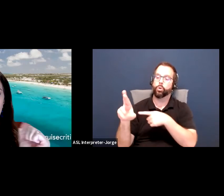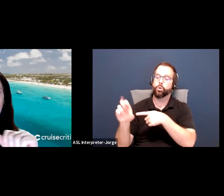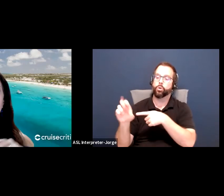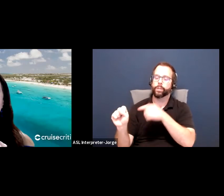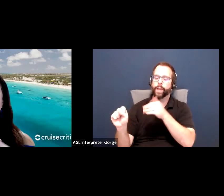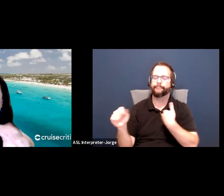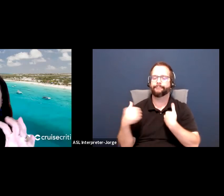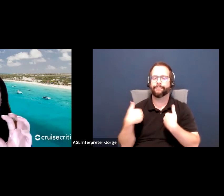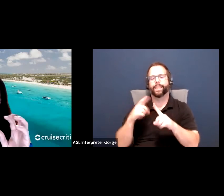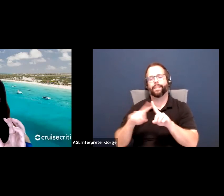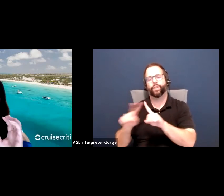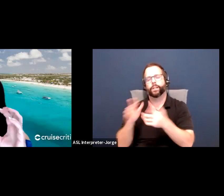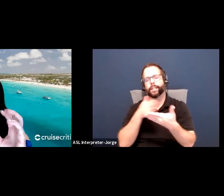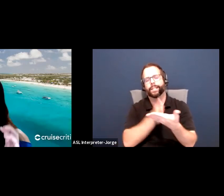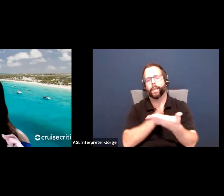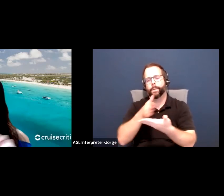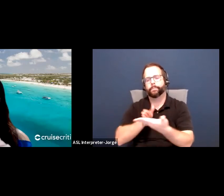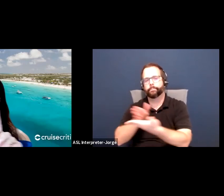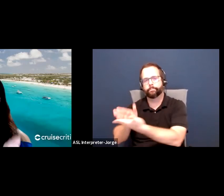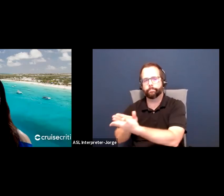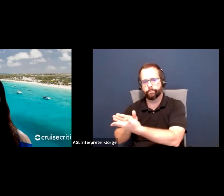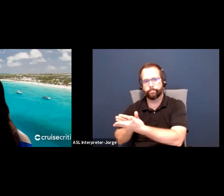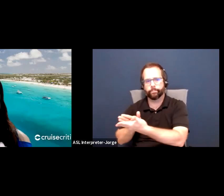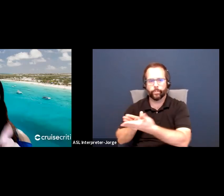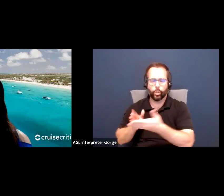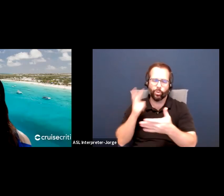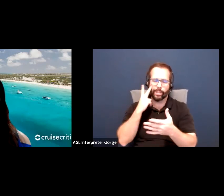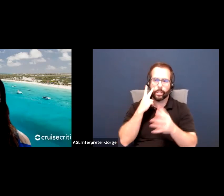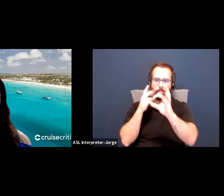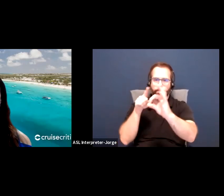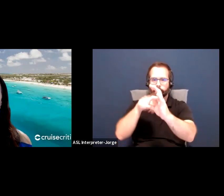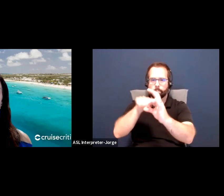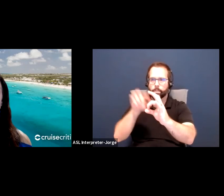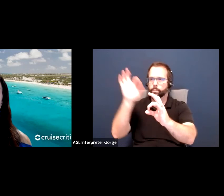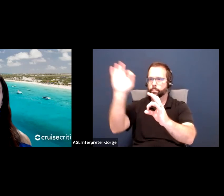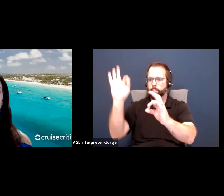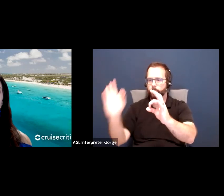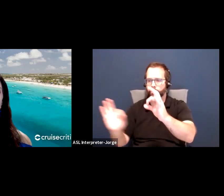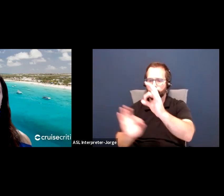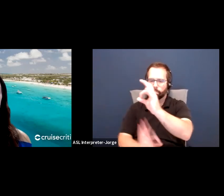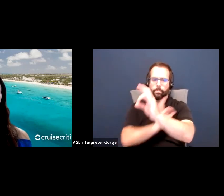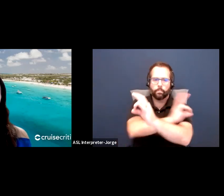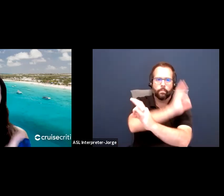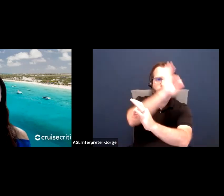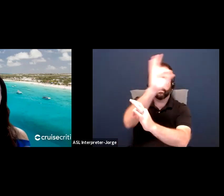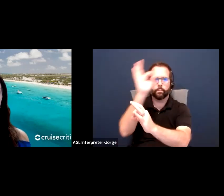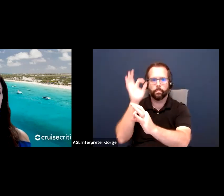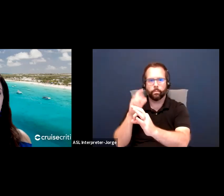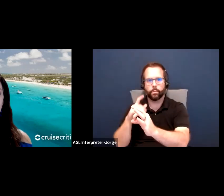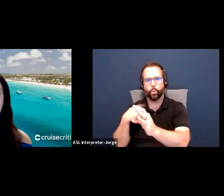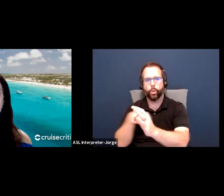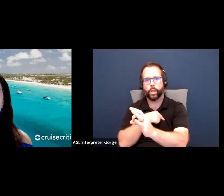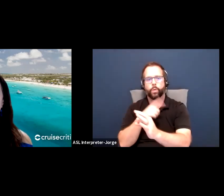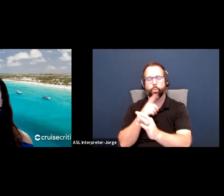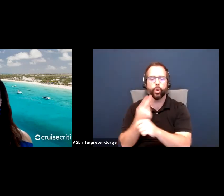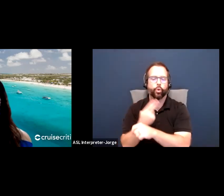stakeholders. Those are represented by icons that are on this outer circle. Those are in, we're going to use the building